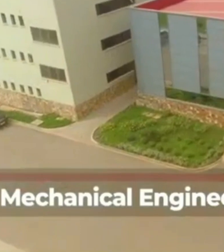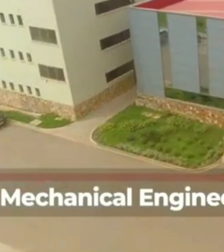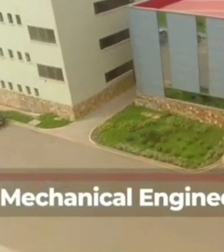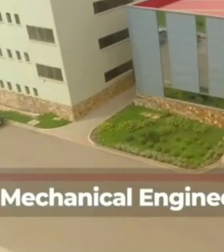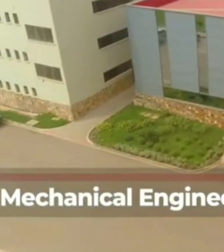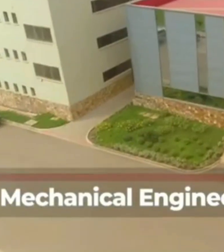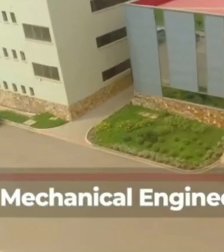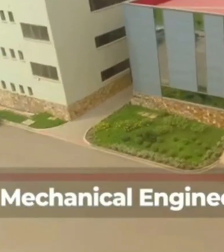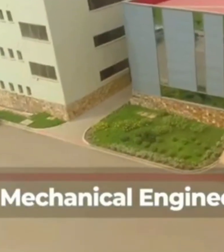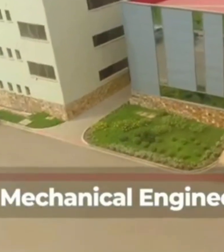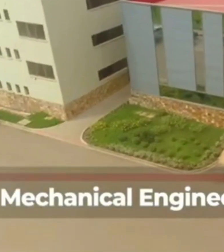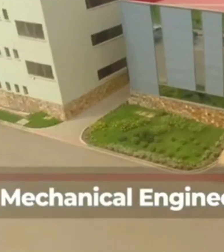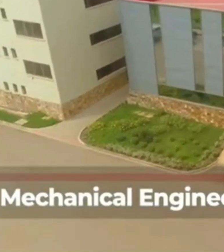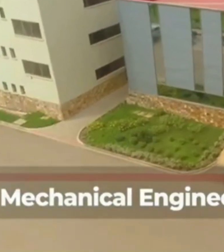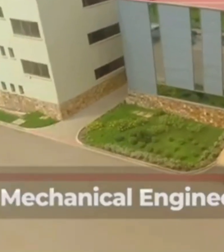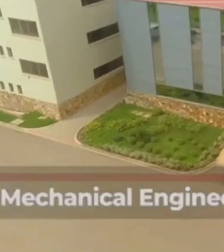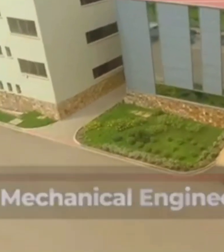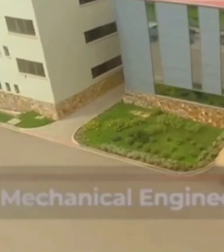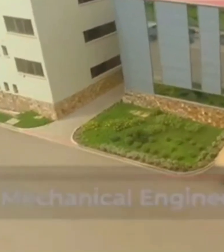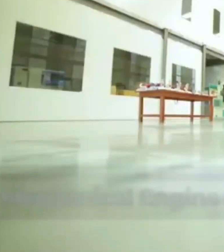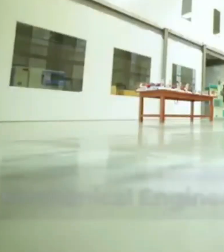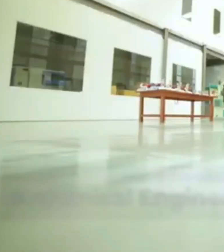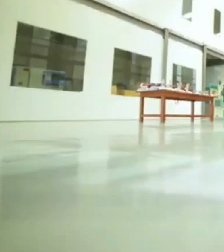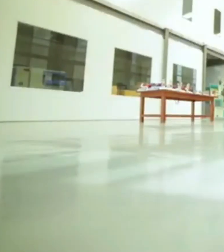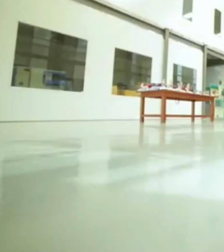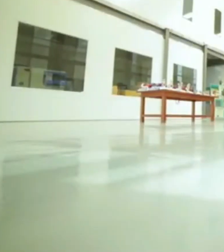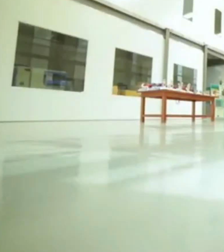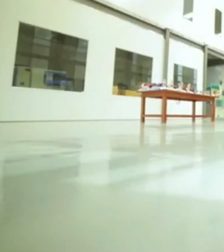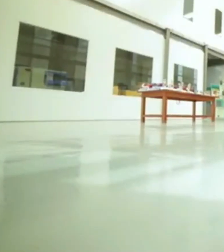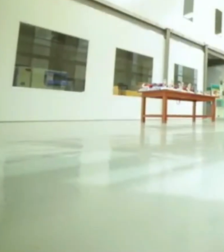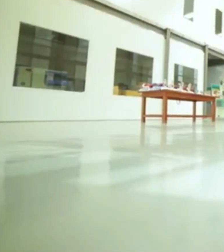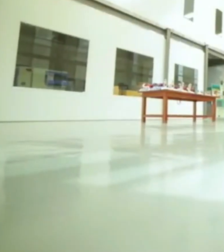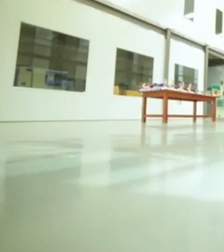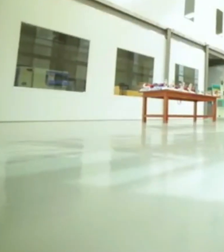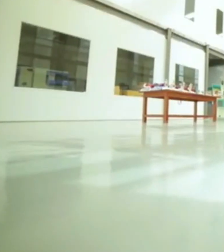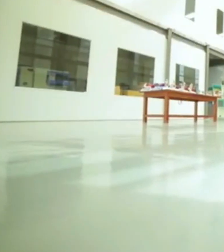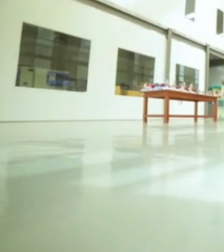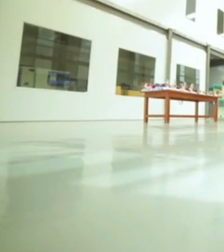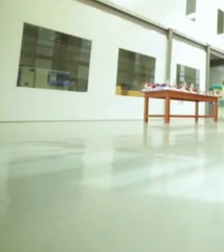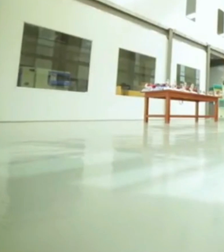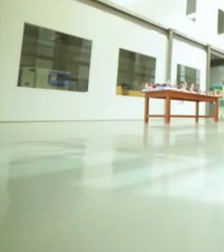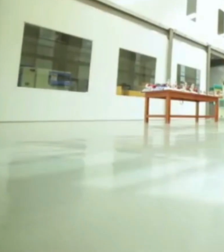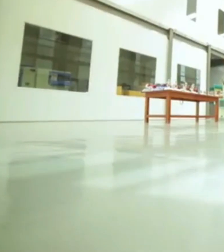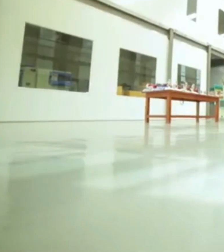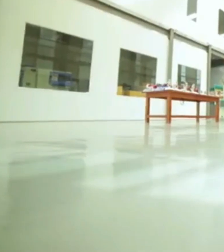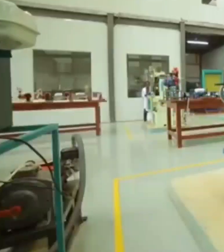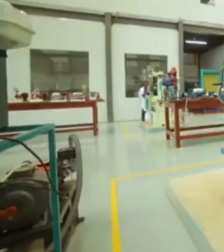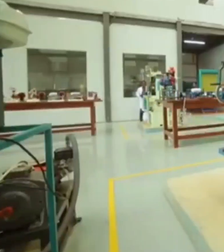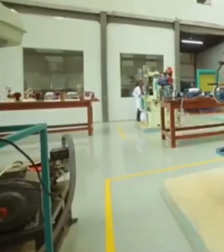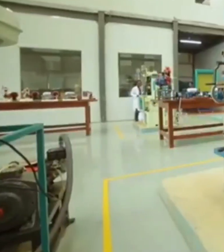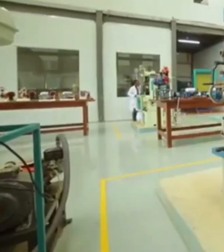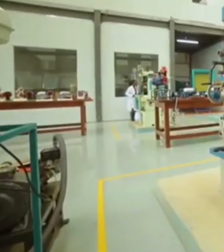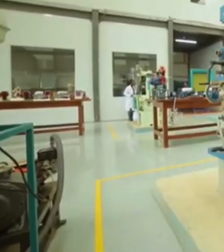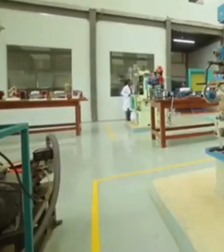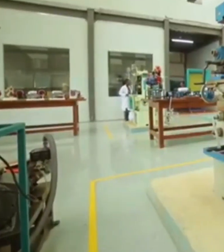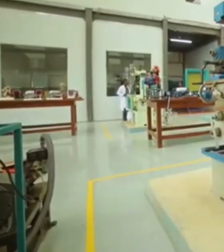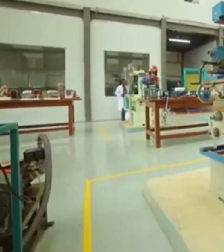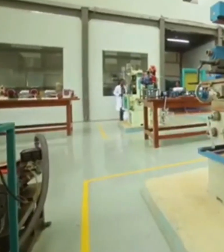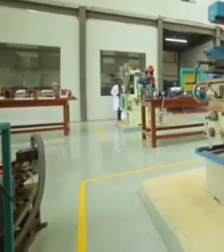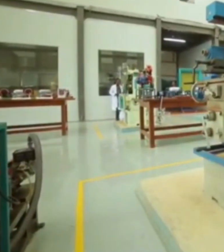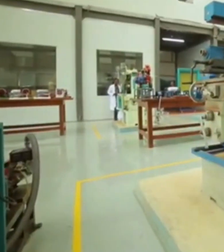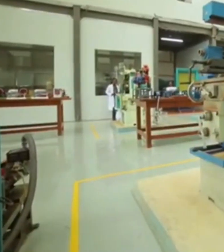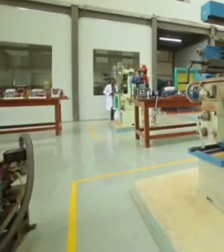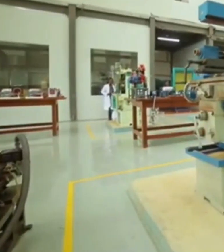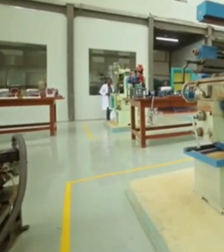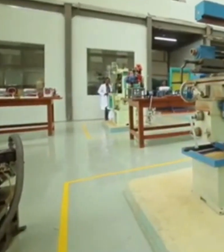once we do that we can transform at this nation but i also cannot just talk about stem at the universities without